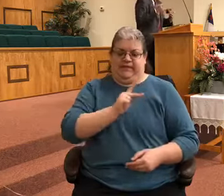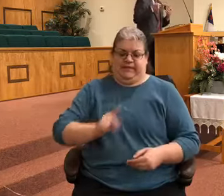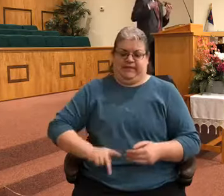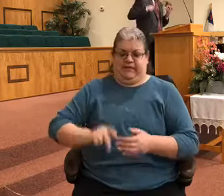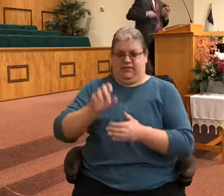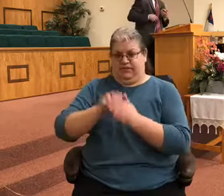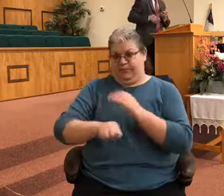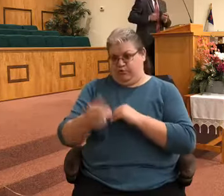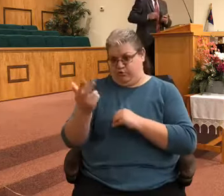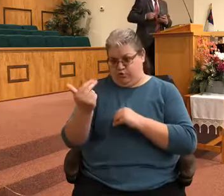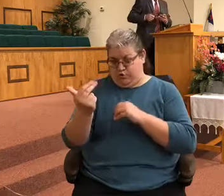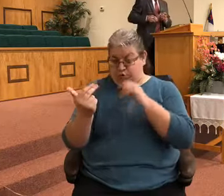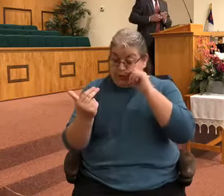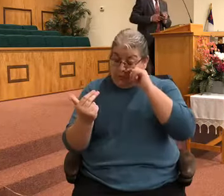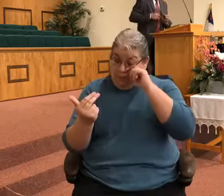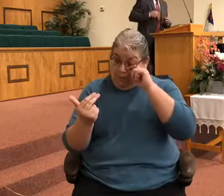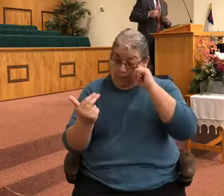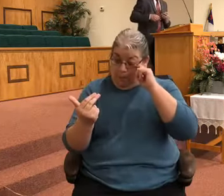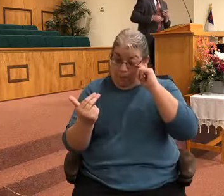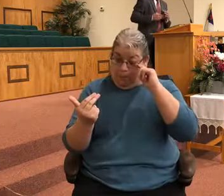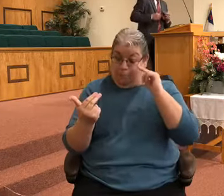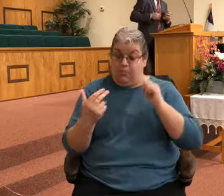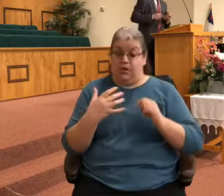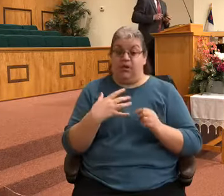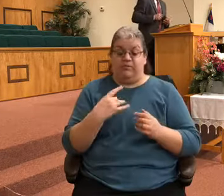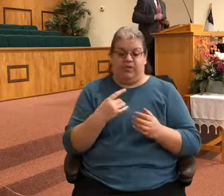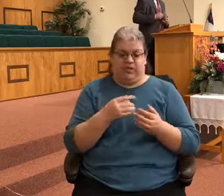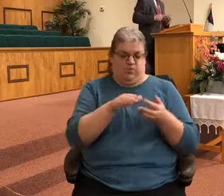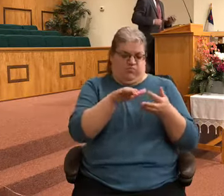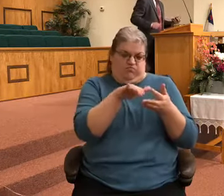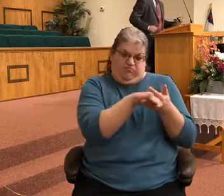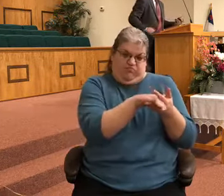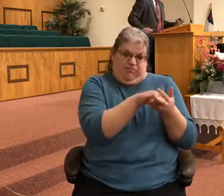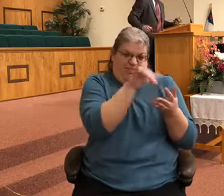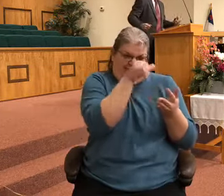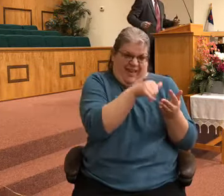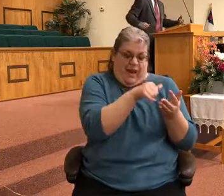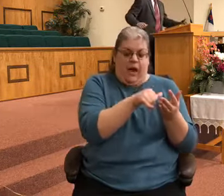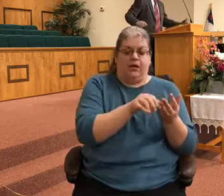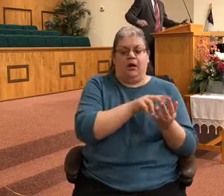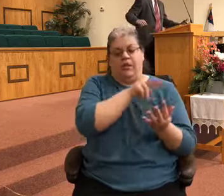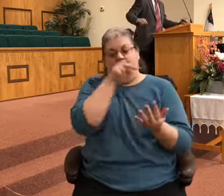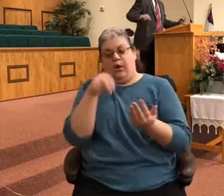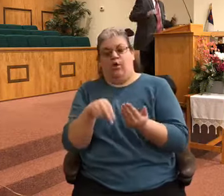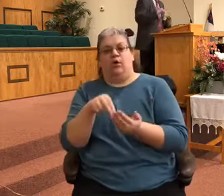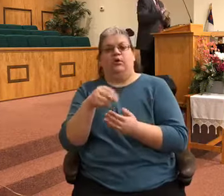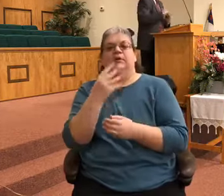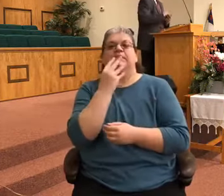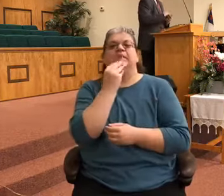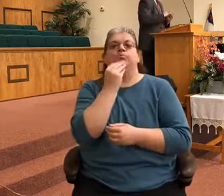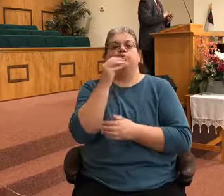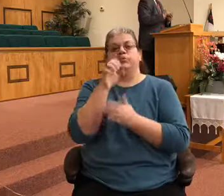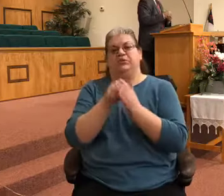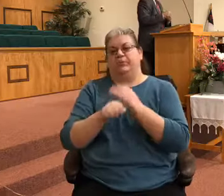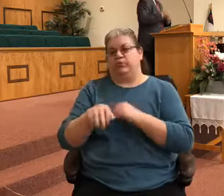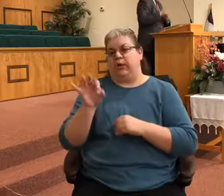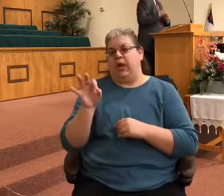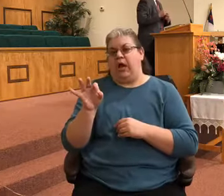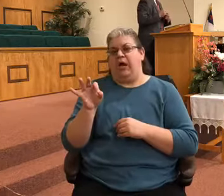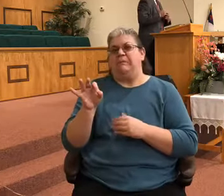make a note of your Bible, turn over to Hebrews 9. Hebrews chapter 9. You may turn there at the end of the service.